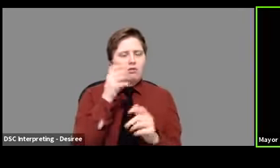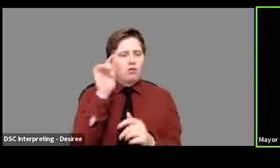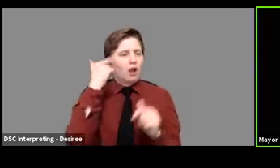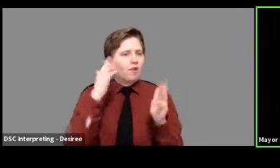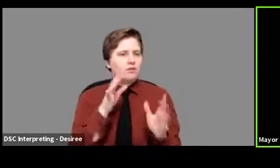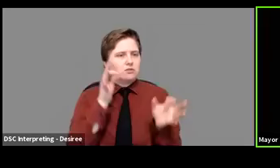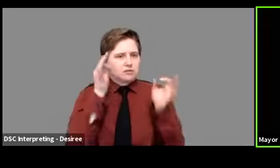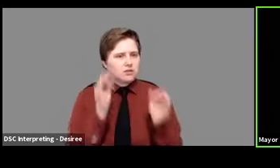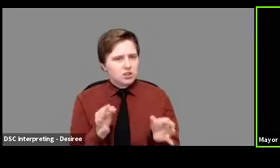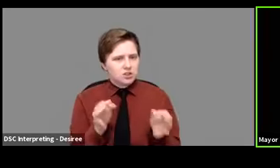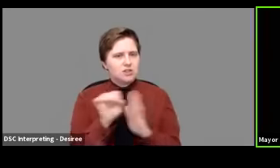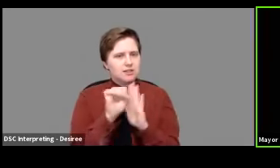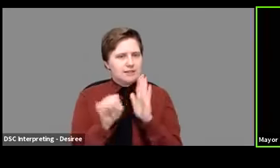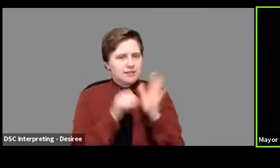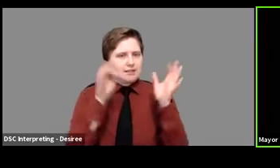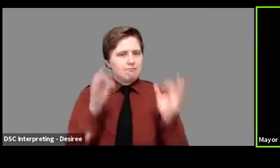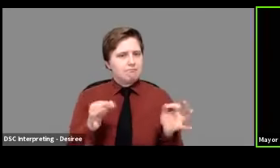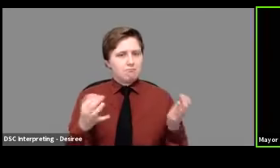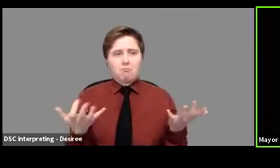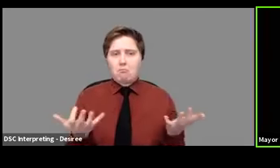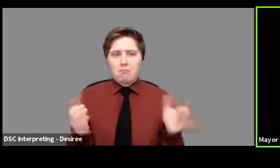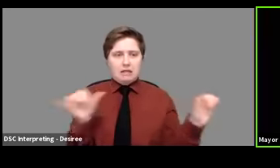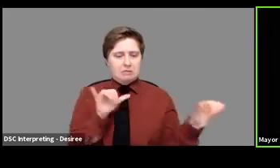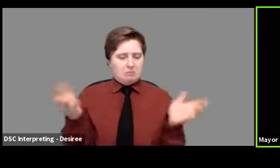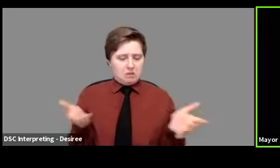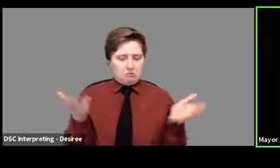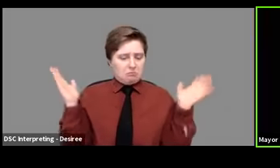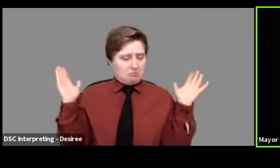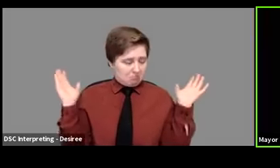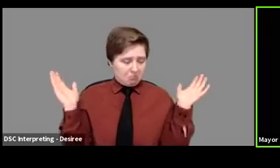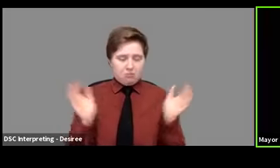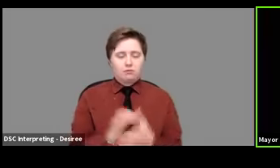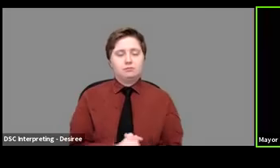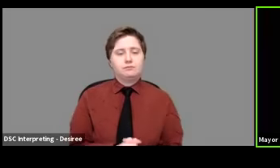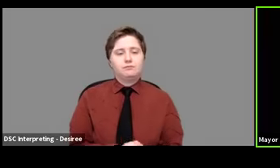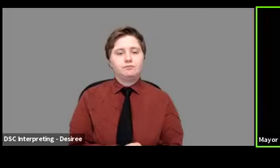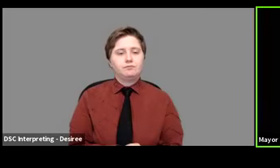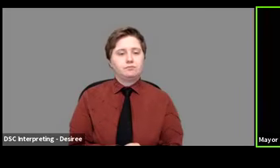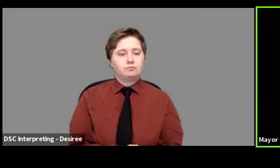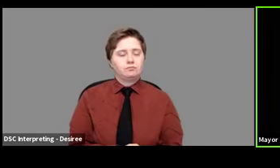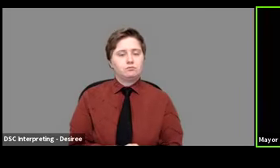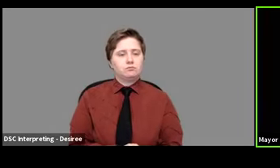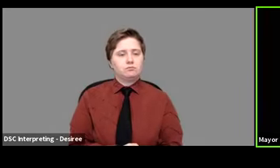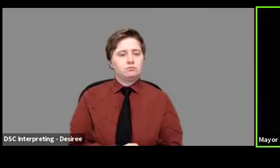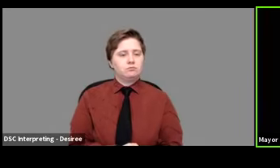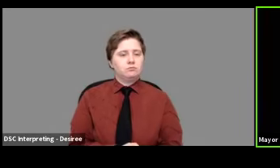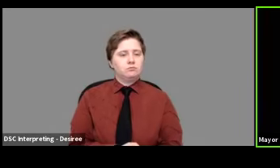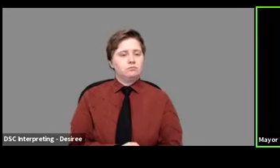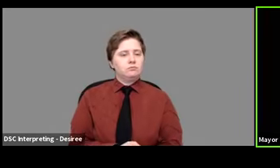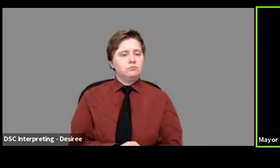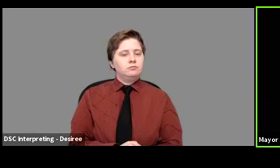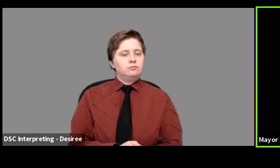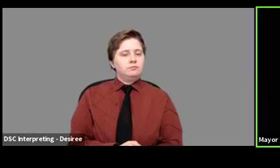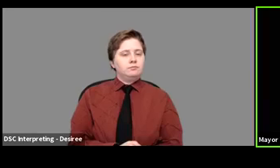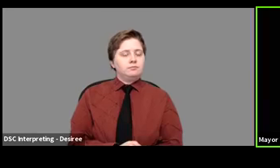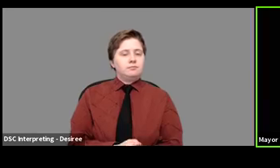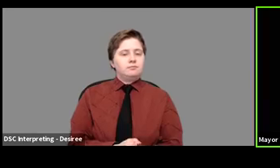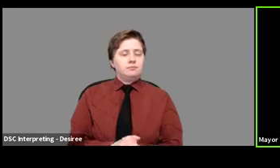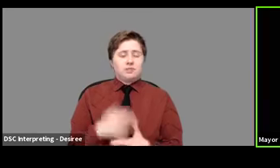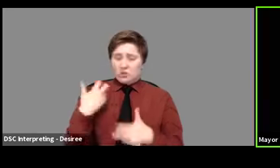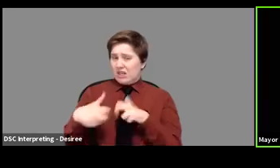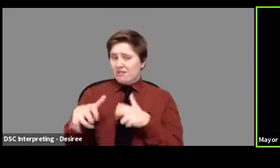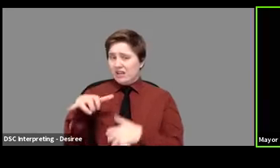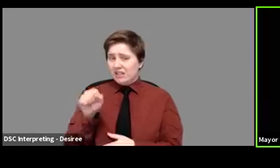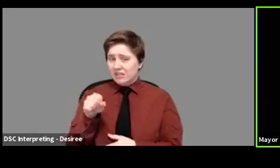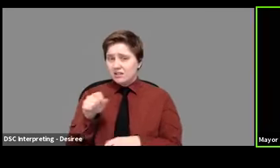and their states. And it's no different here. Um, um, it, that was some, that was easy. It was tough,